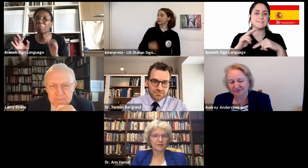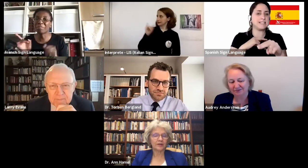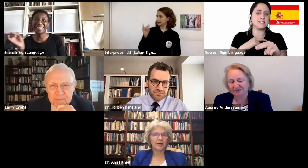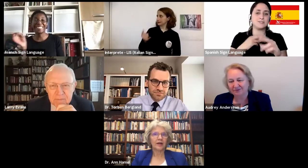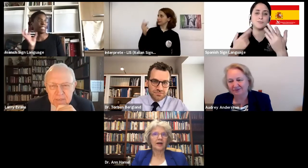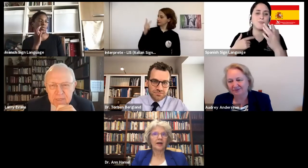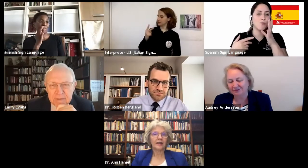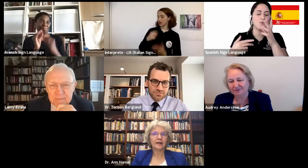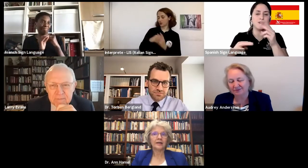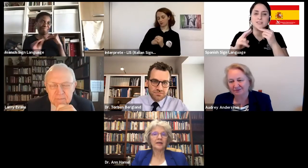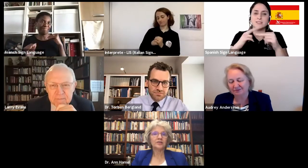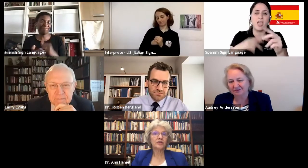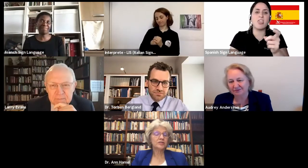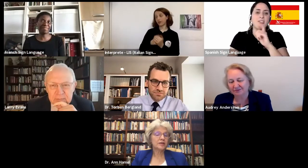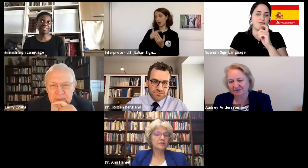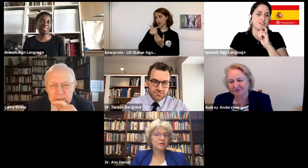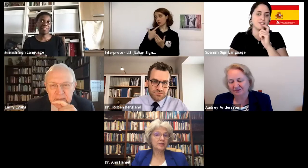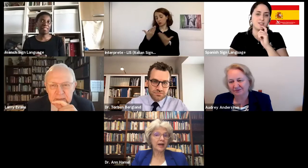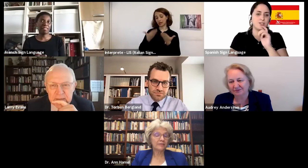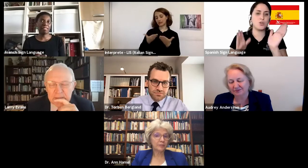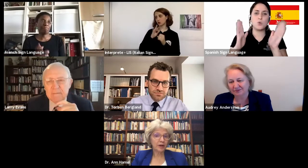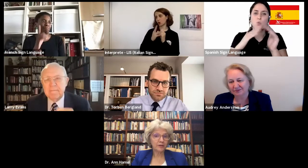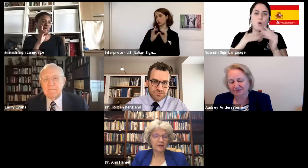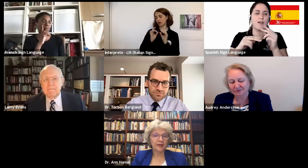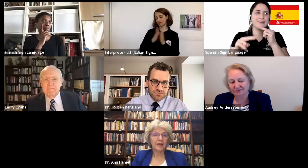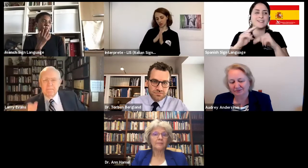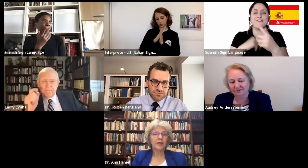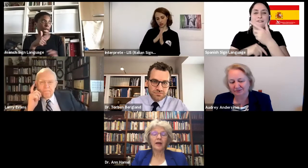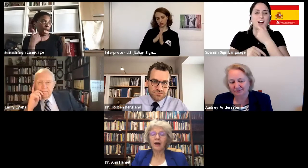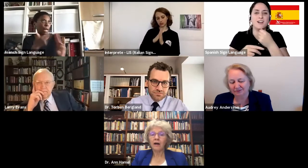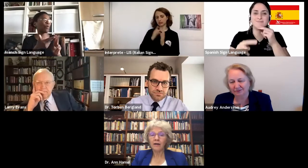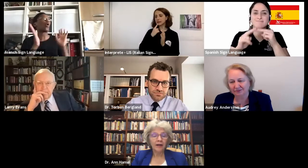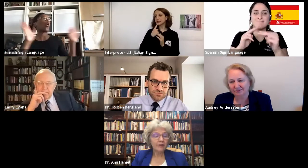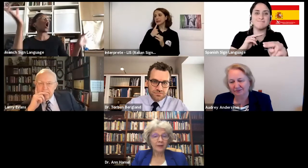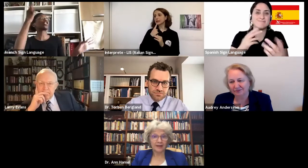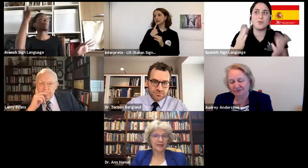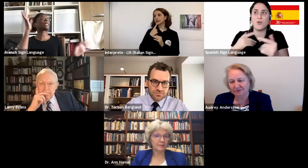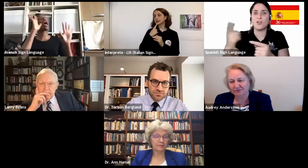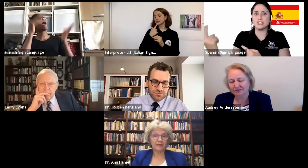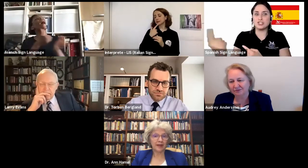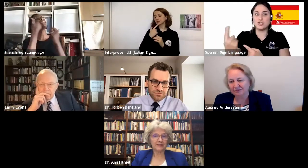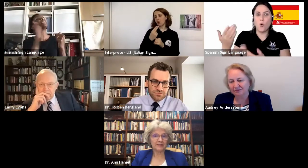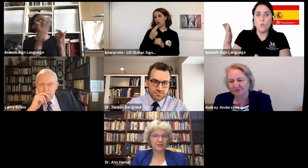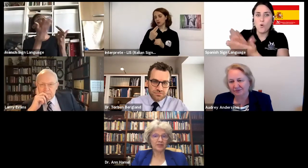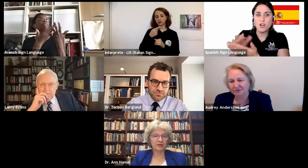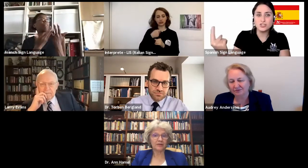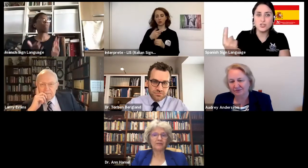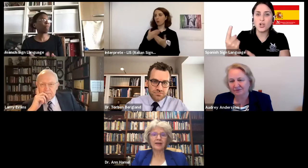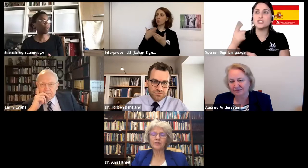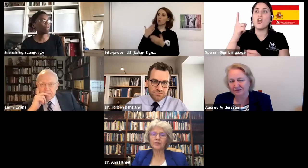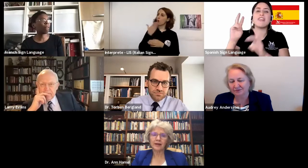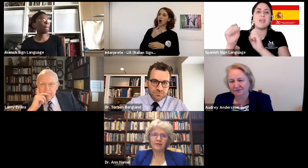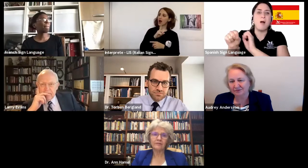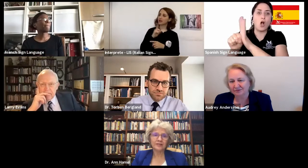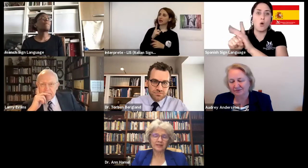answer. And it's not just those who have died from COVID. Everybody has been impacted this year. The